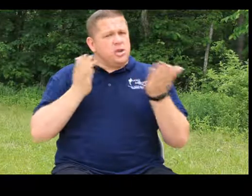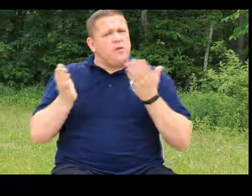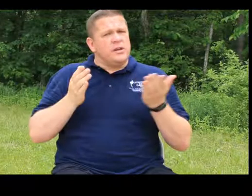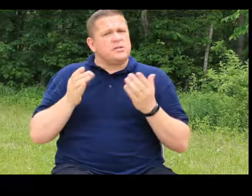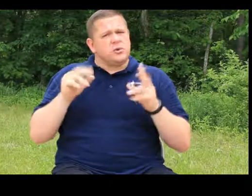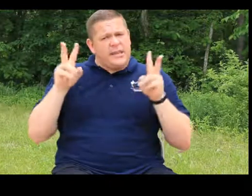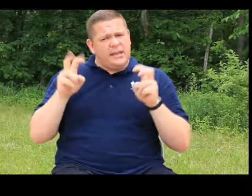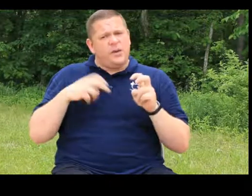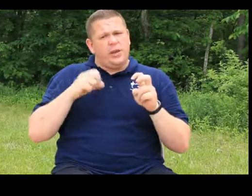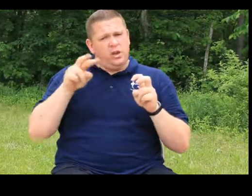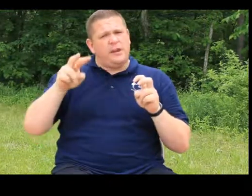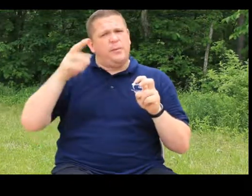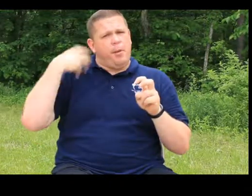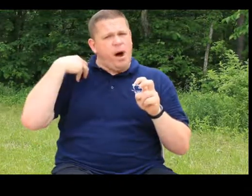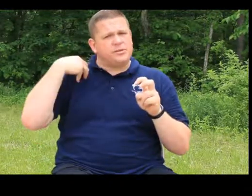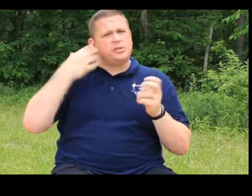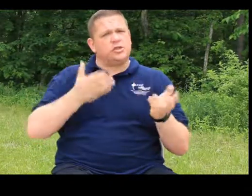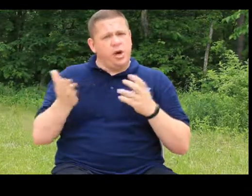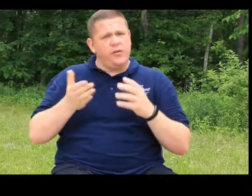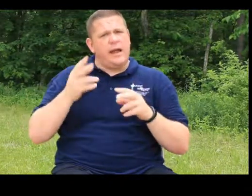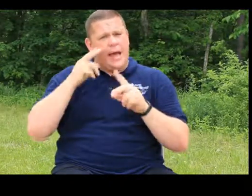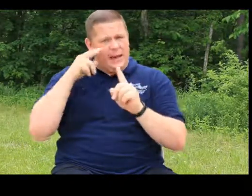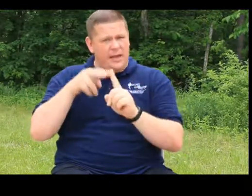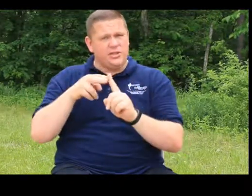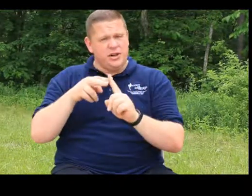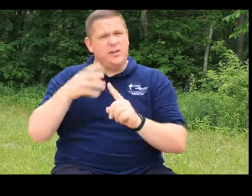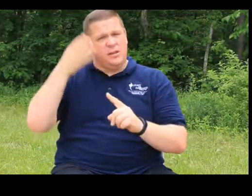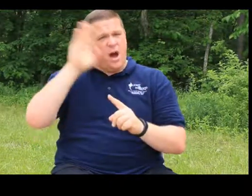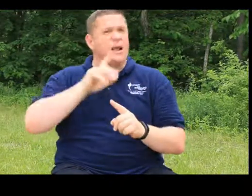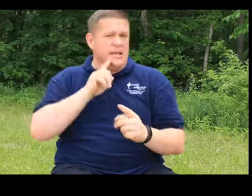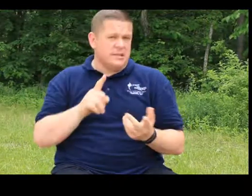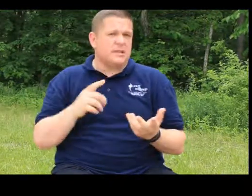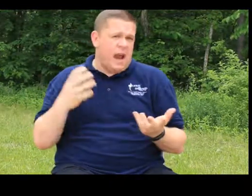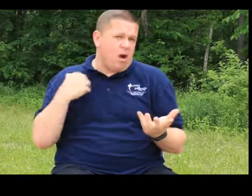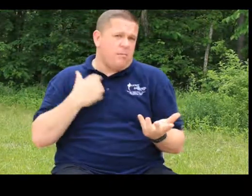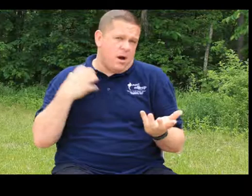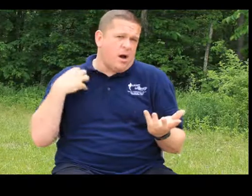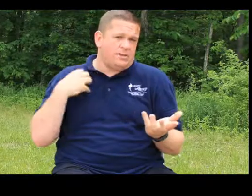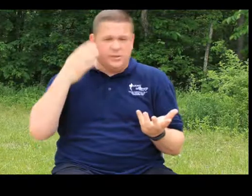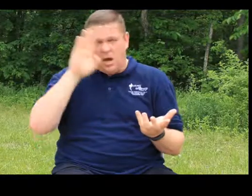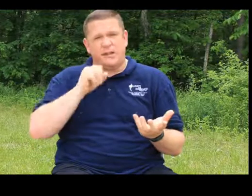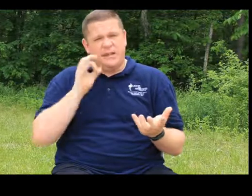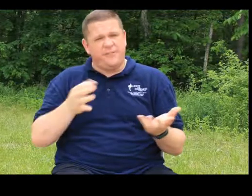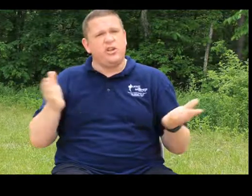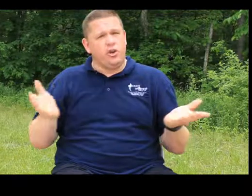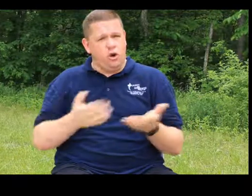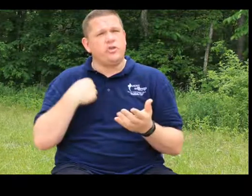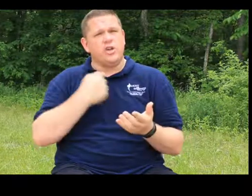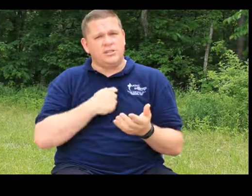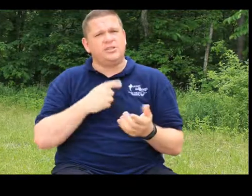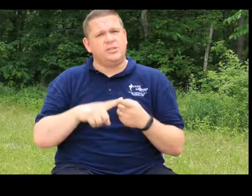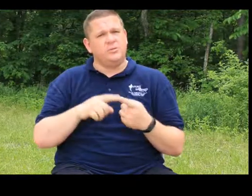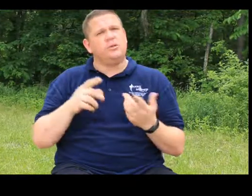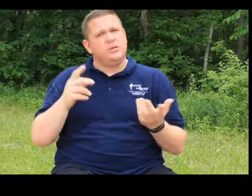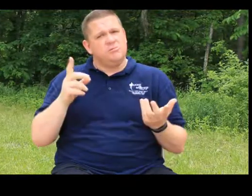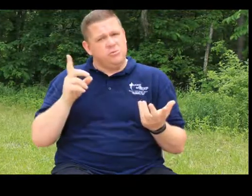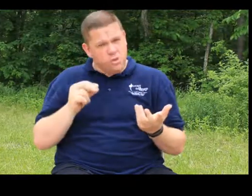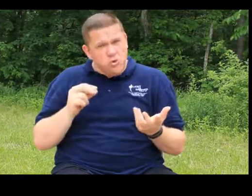servants, so technically we can look at it the boss, servant analogy. God is our boss. God can definitely encourage us to do